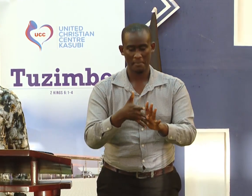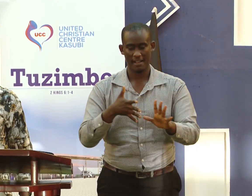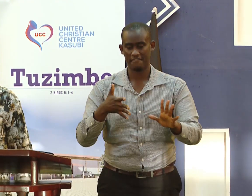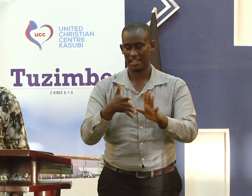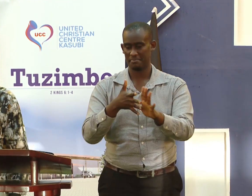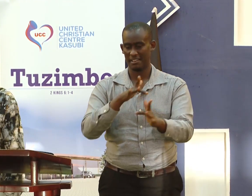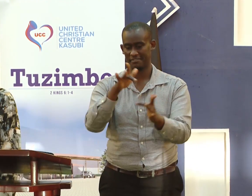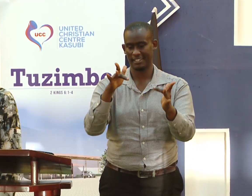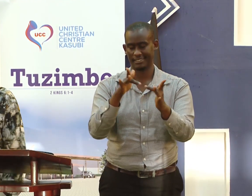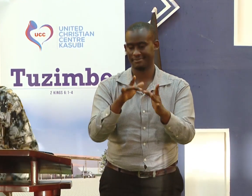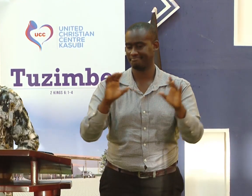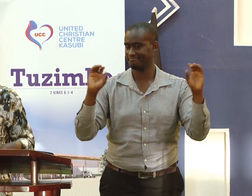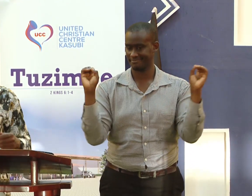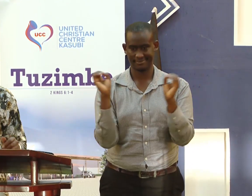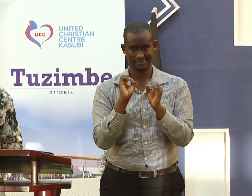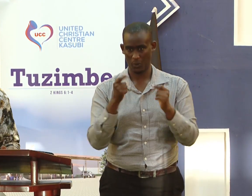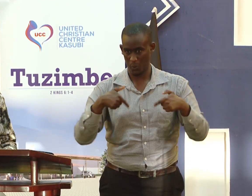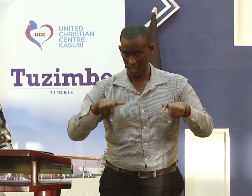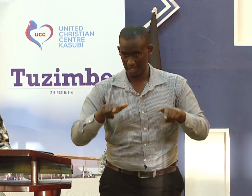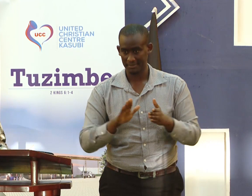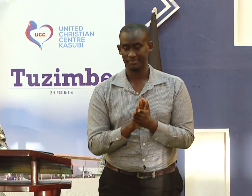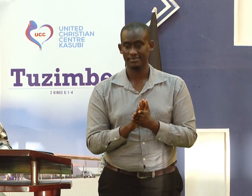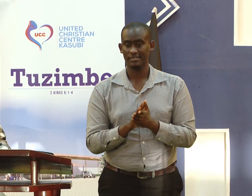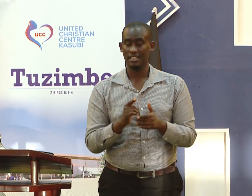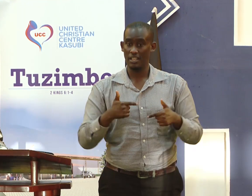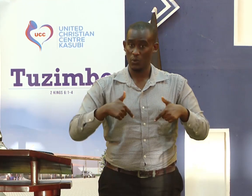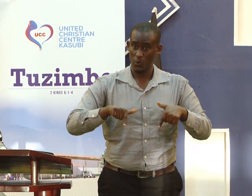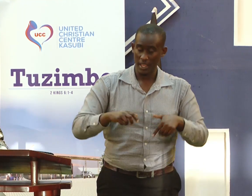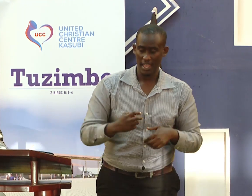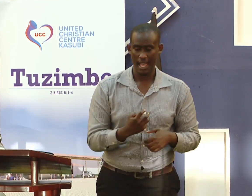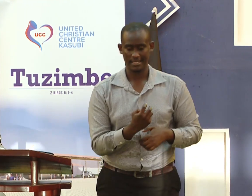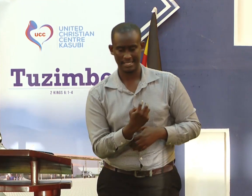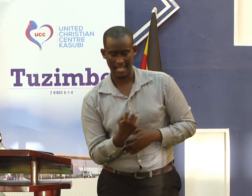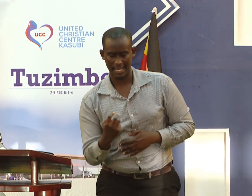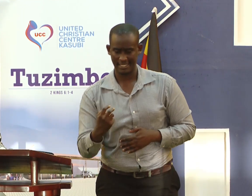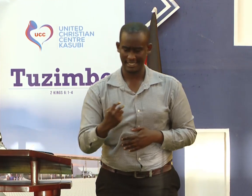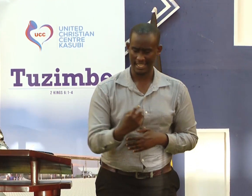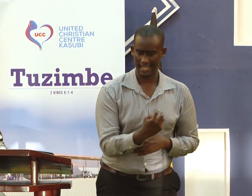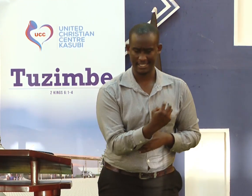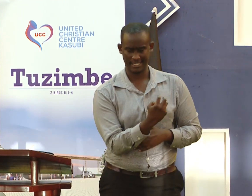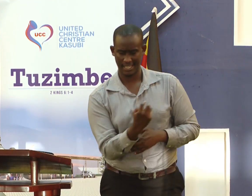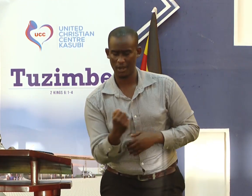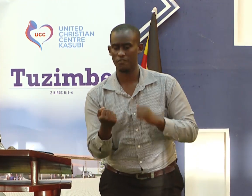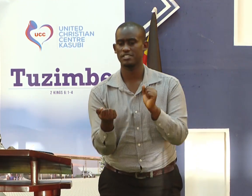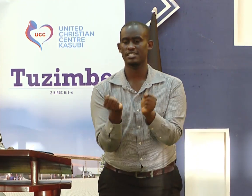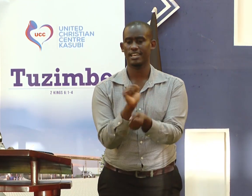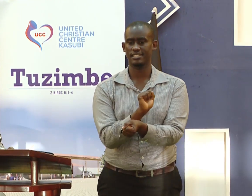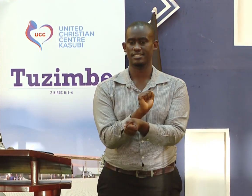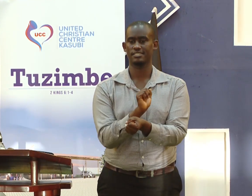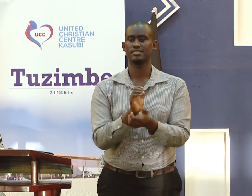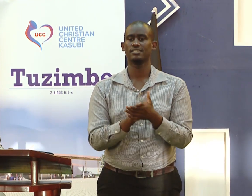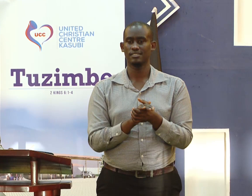And because we haven't all been perfected, and we are still in the journey of